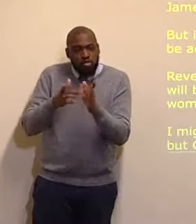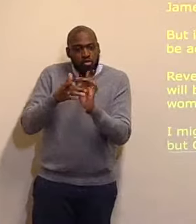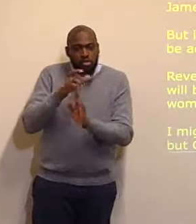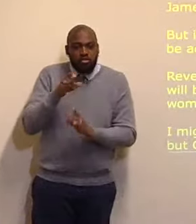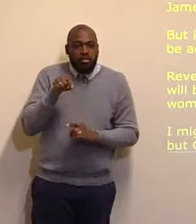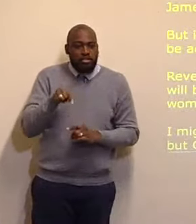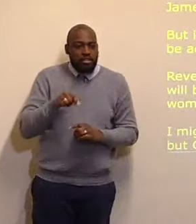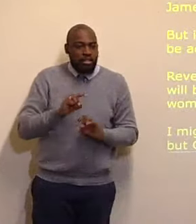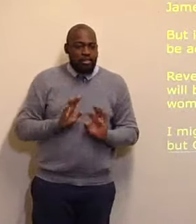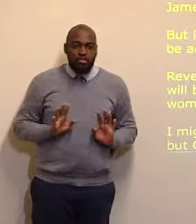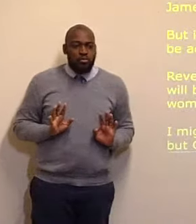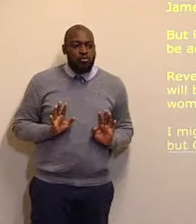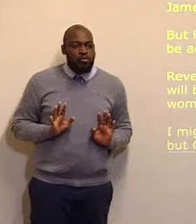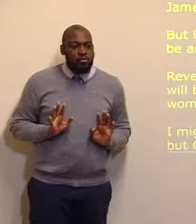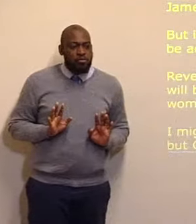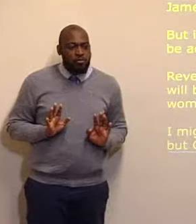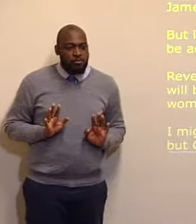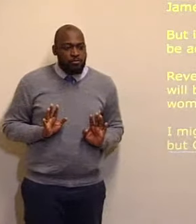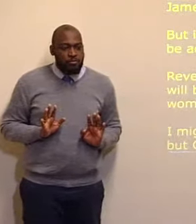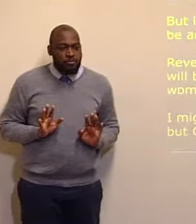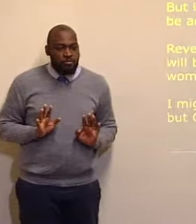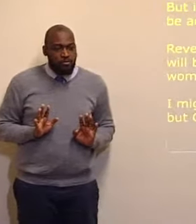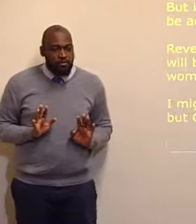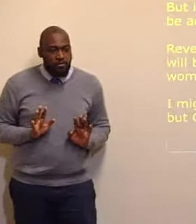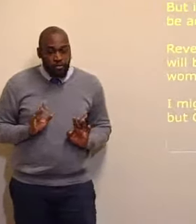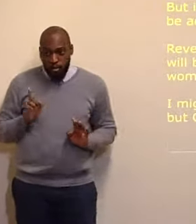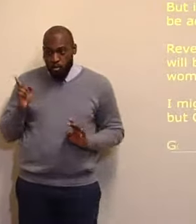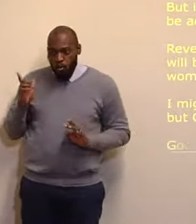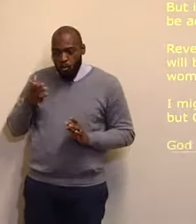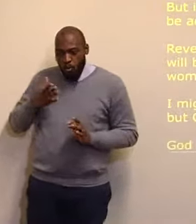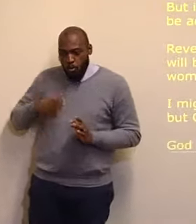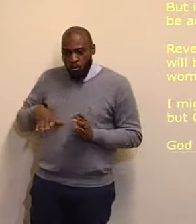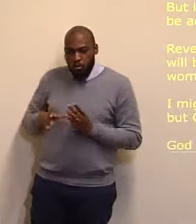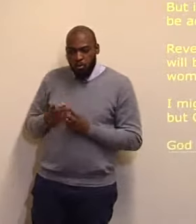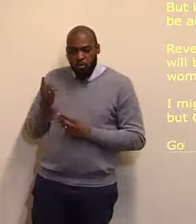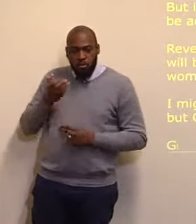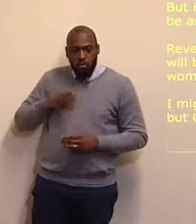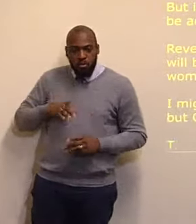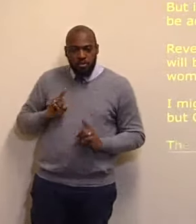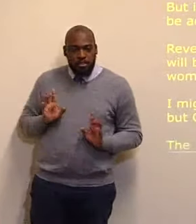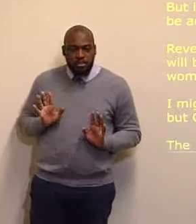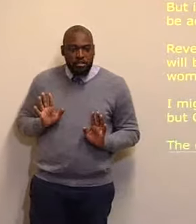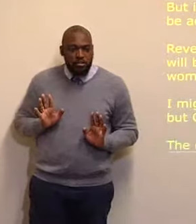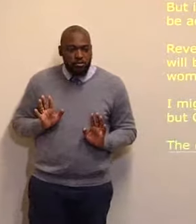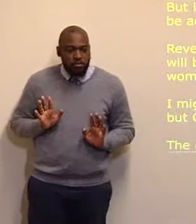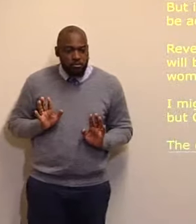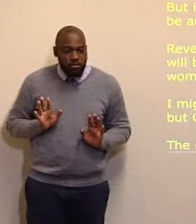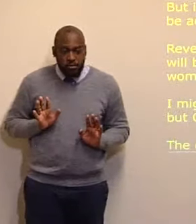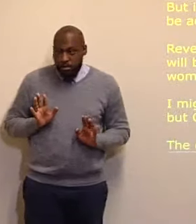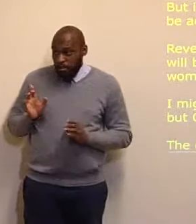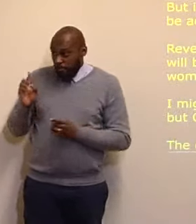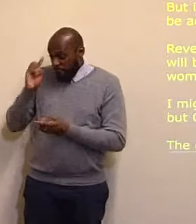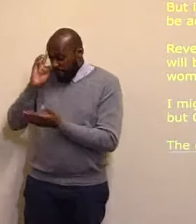That's all, God is looking, in a person. And he gives you that faith, he makes you to repent,